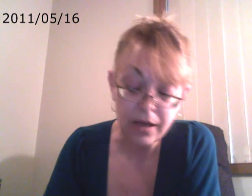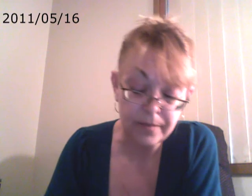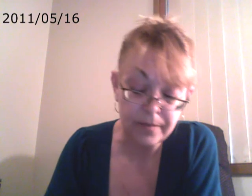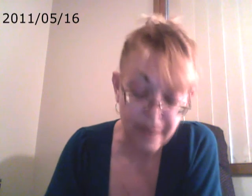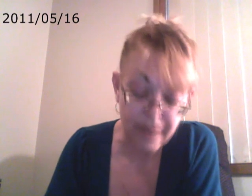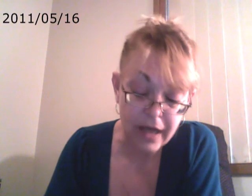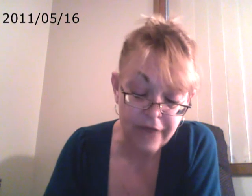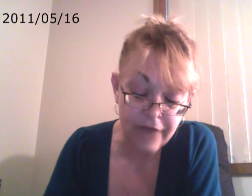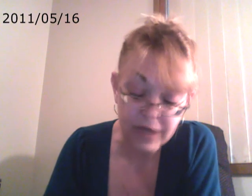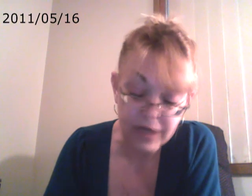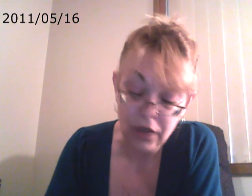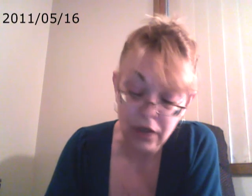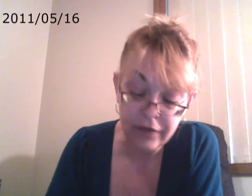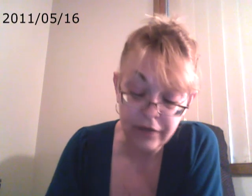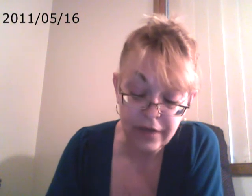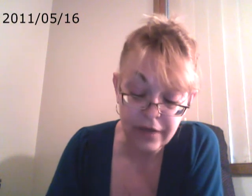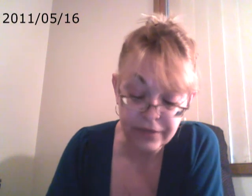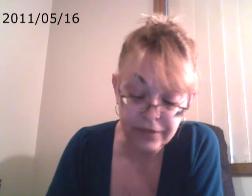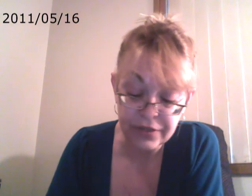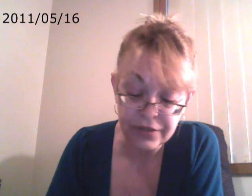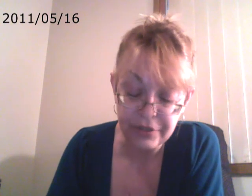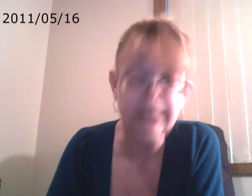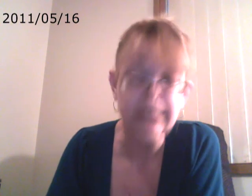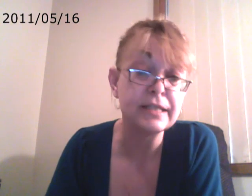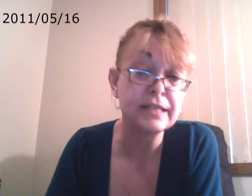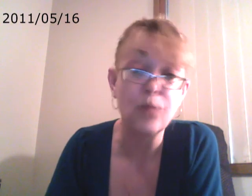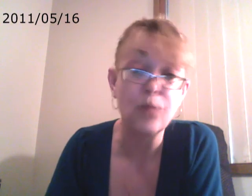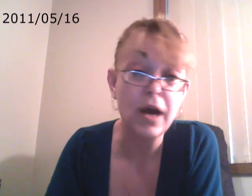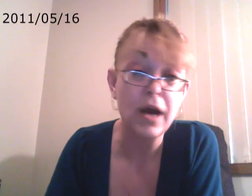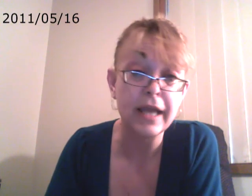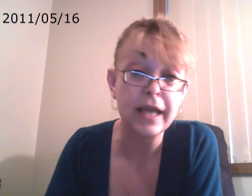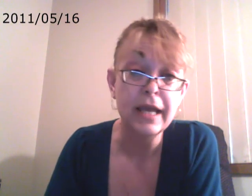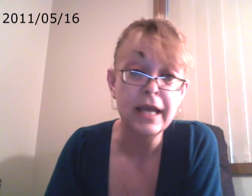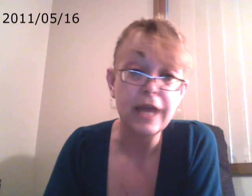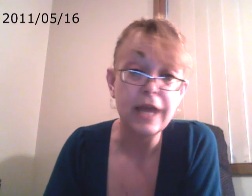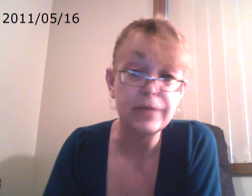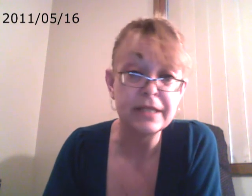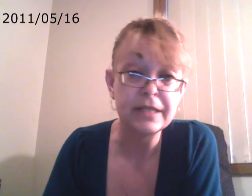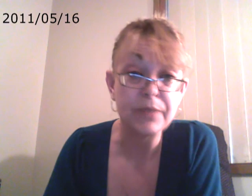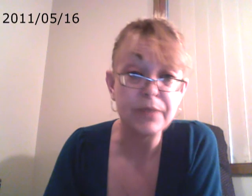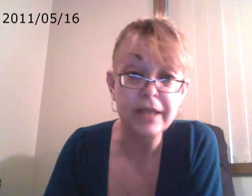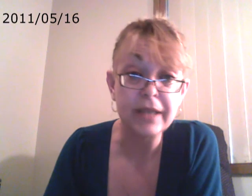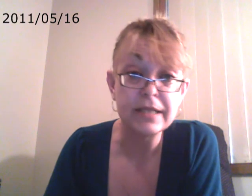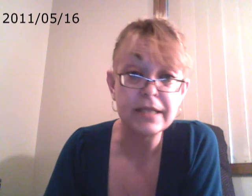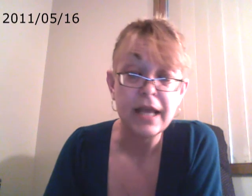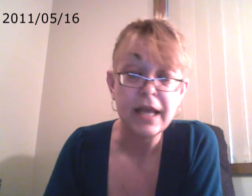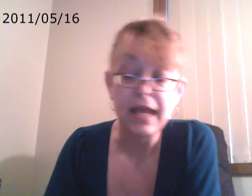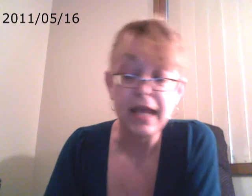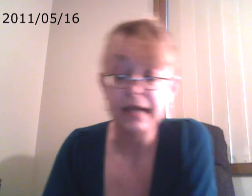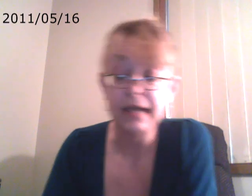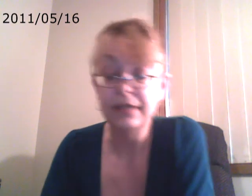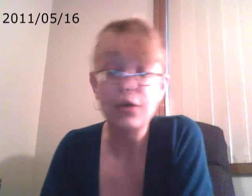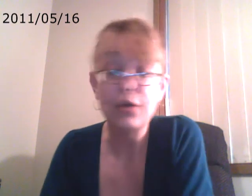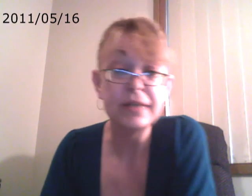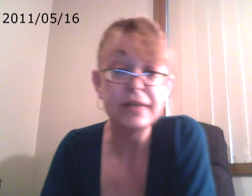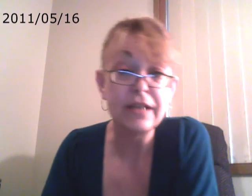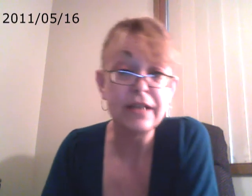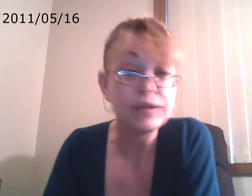But I've done an awful lot of research and I can see why everybody's depressed. And nobody's telling the